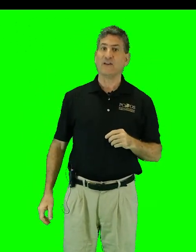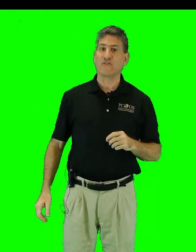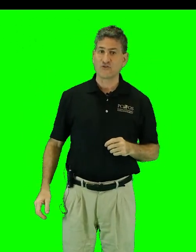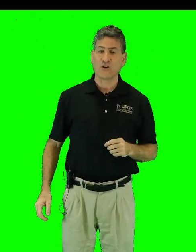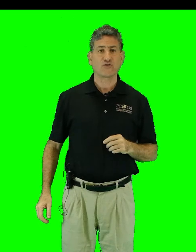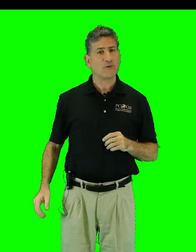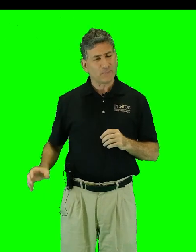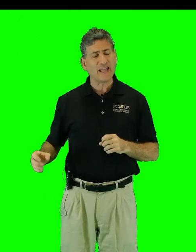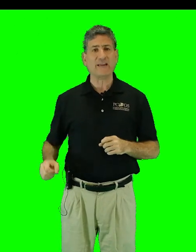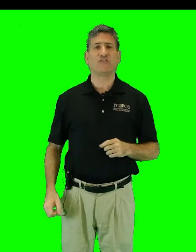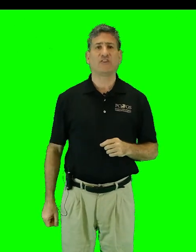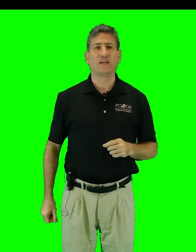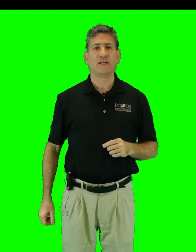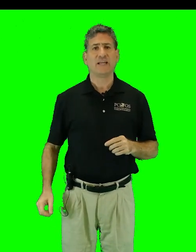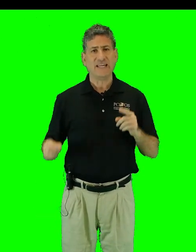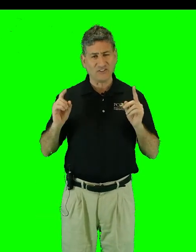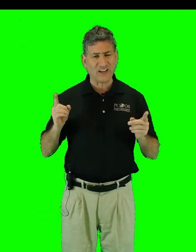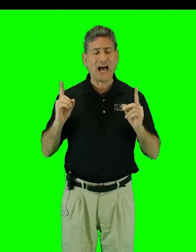infrastructure in place in time.